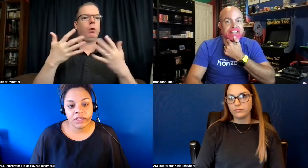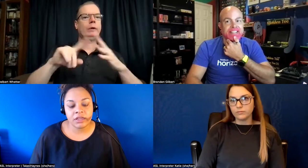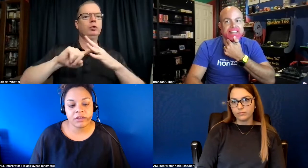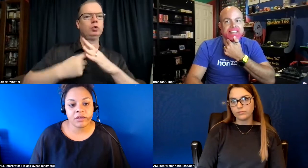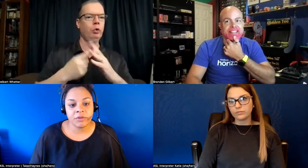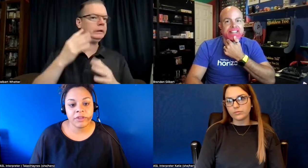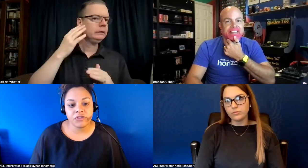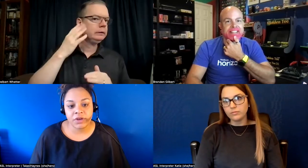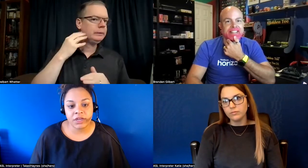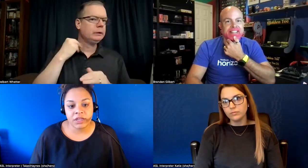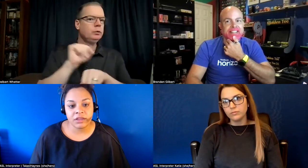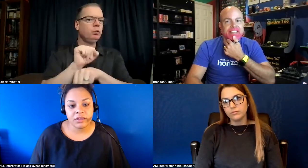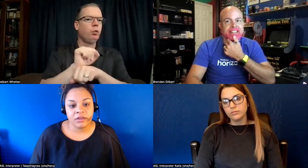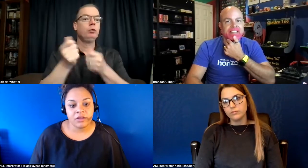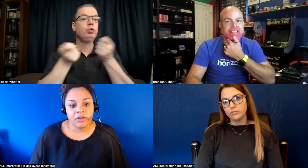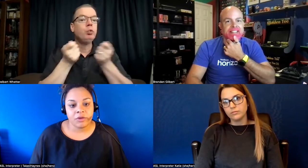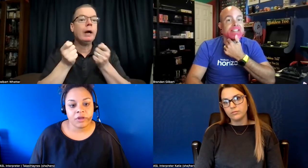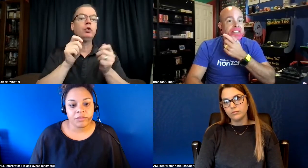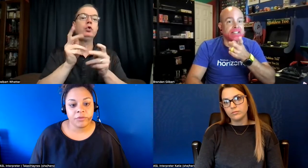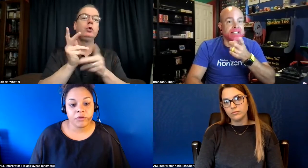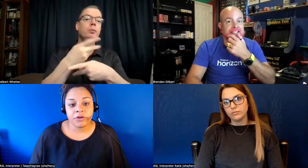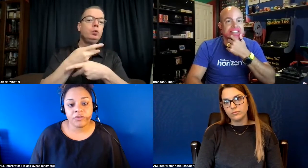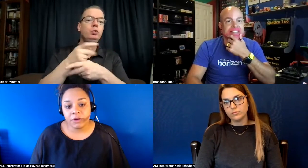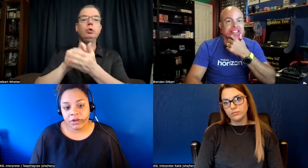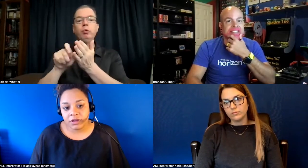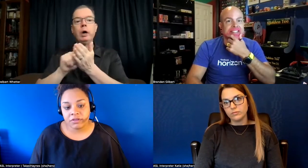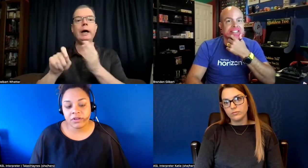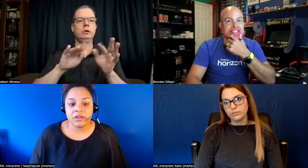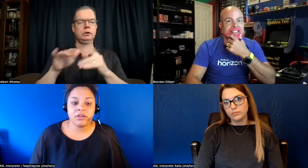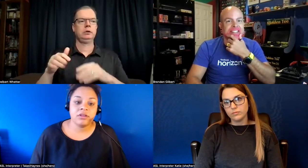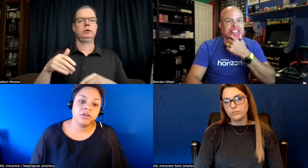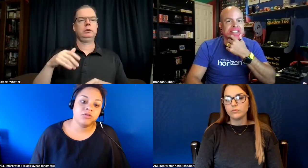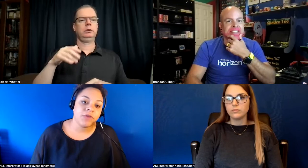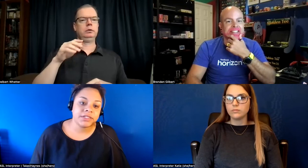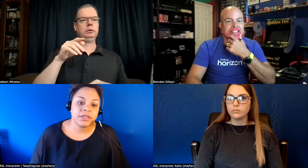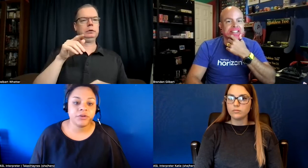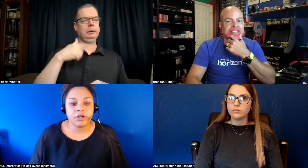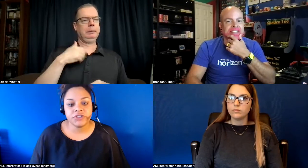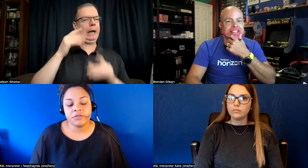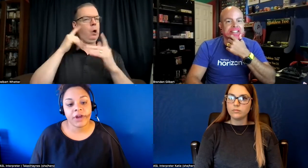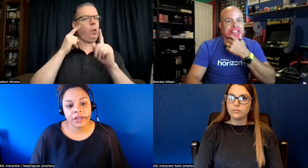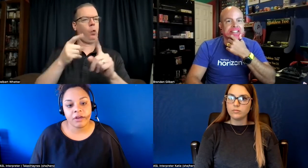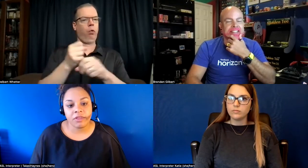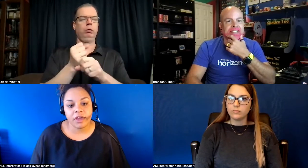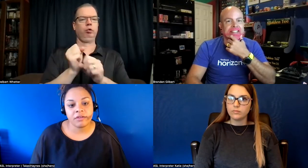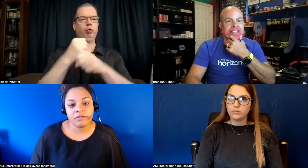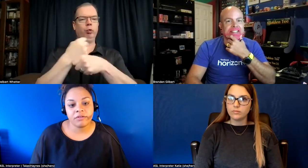people in training um people who are experienced and you know directing production writing all that so